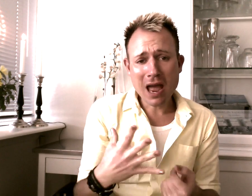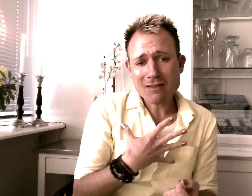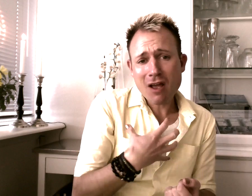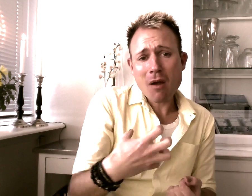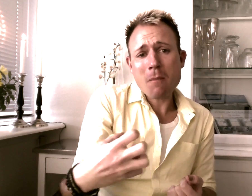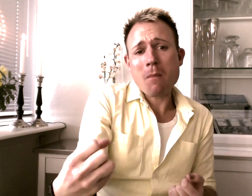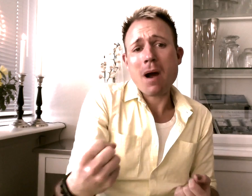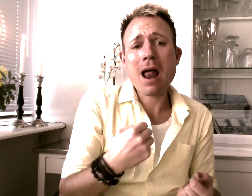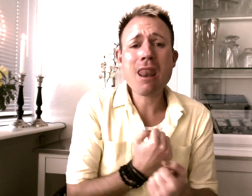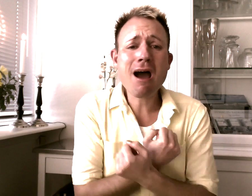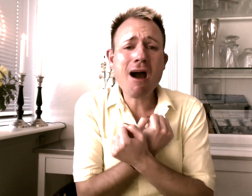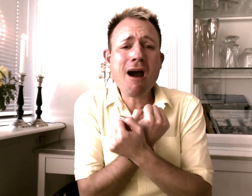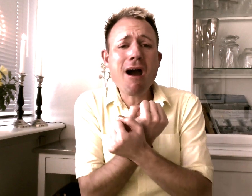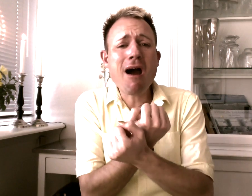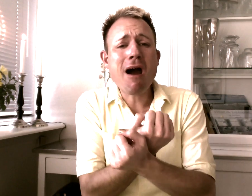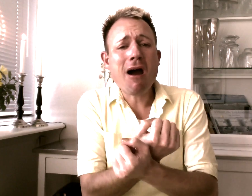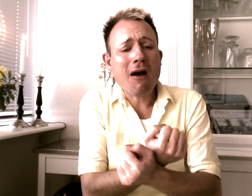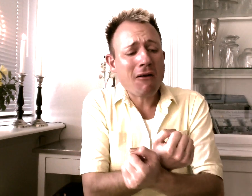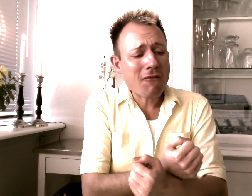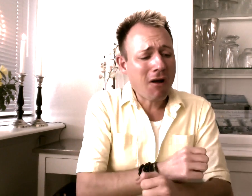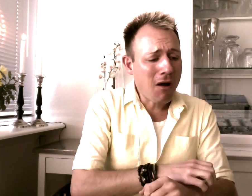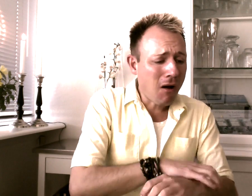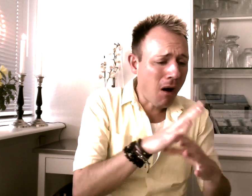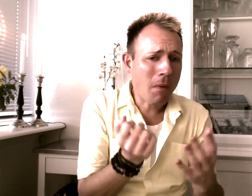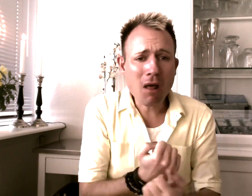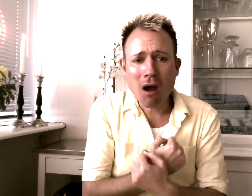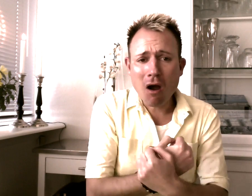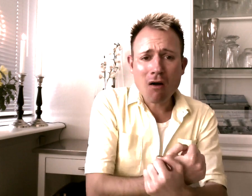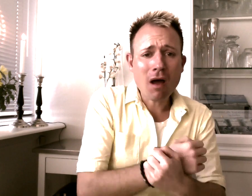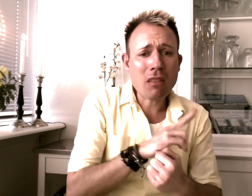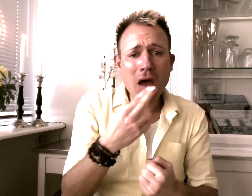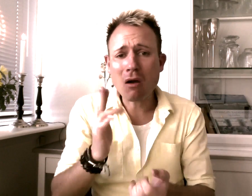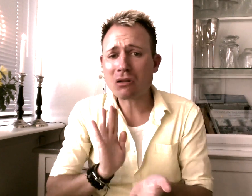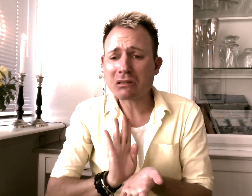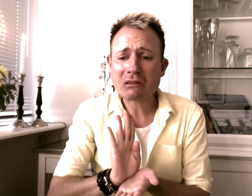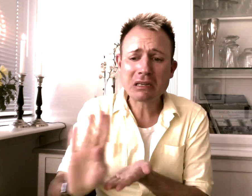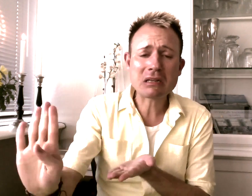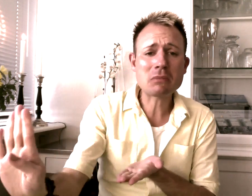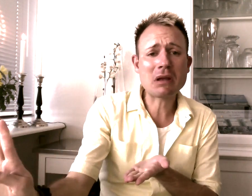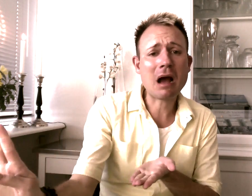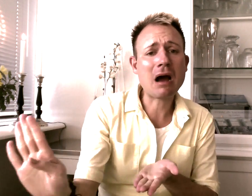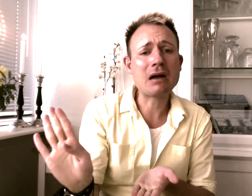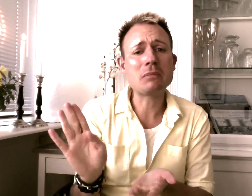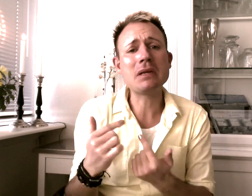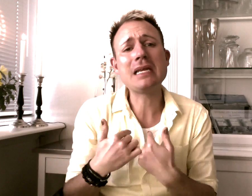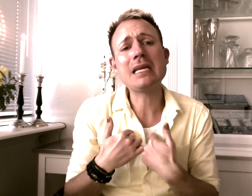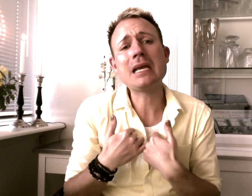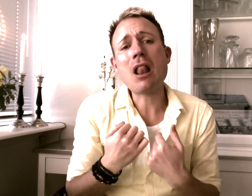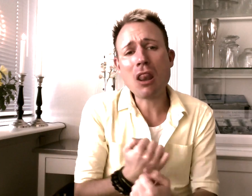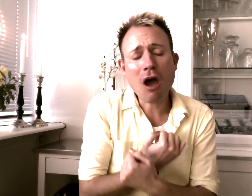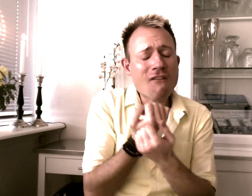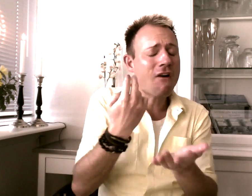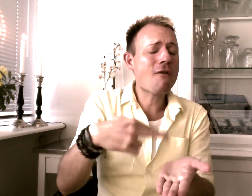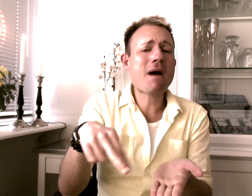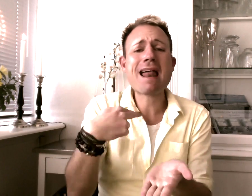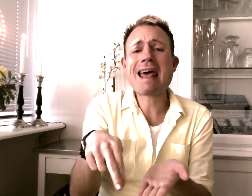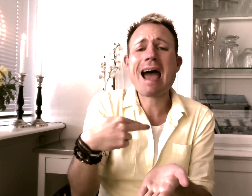taken my love And now you deserve me Love of my